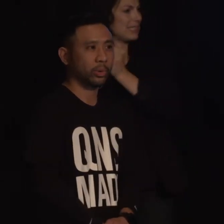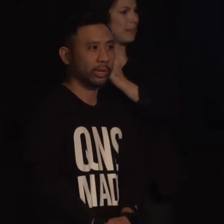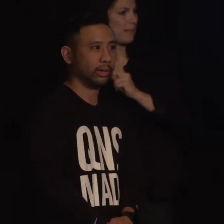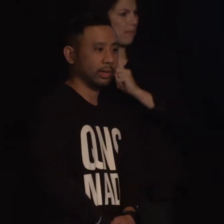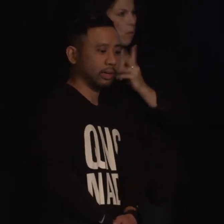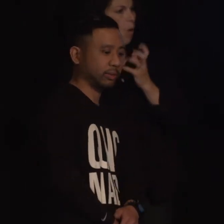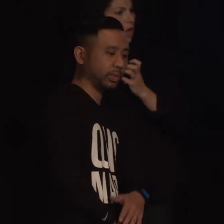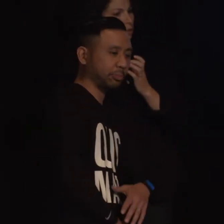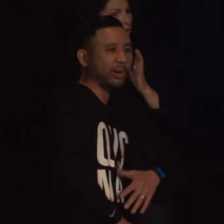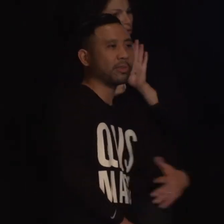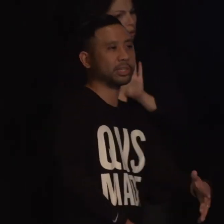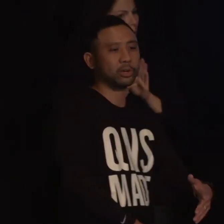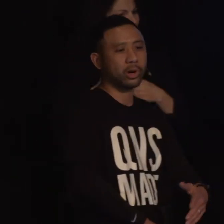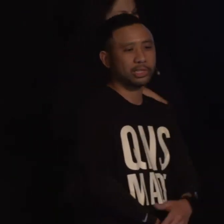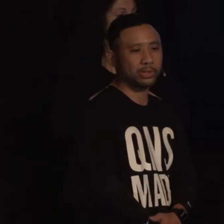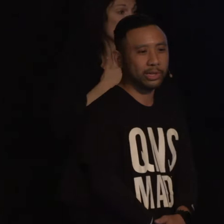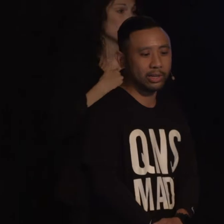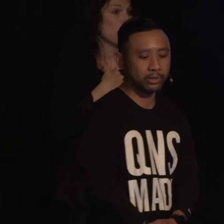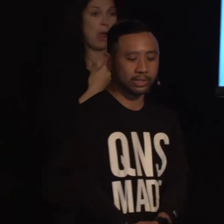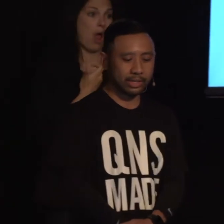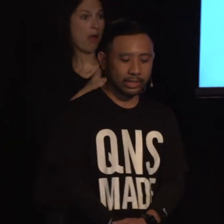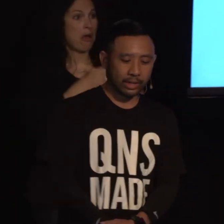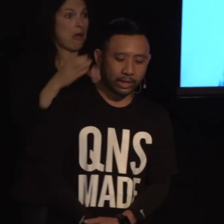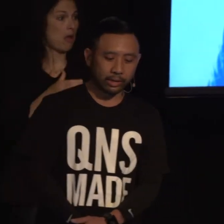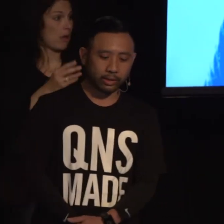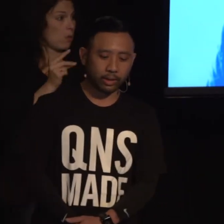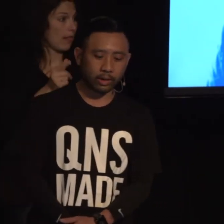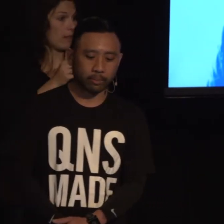So we sped over to Quad Studios,